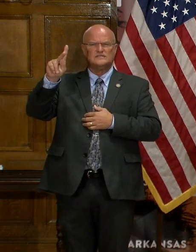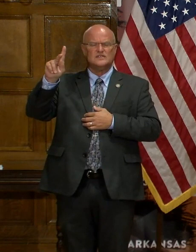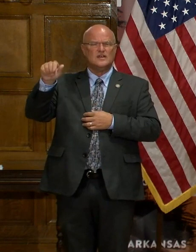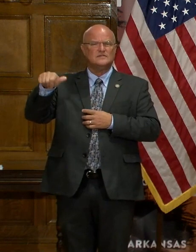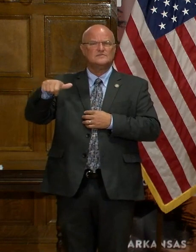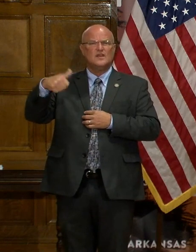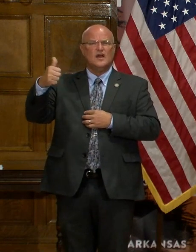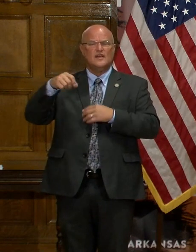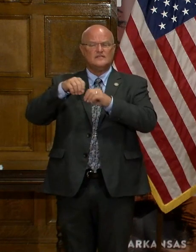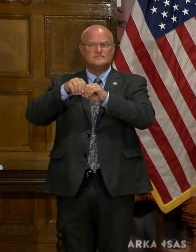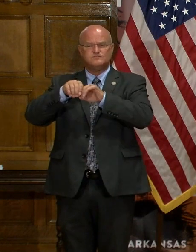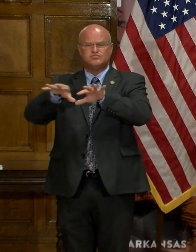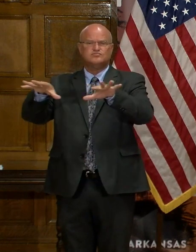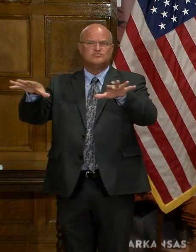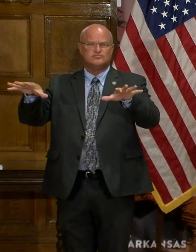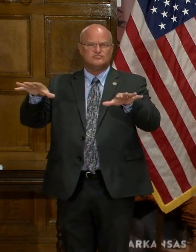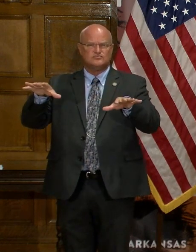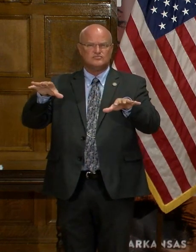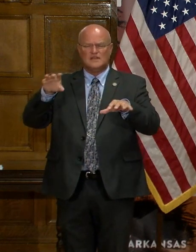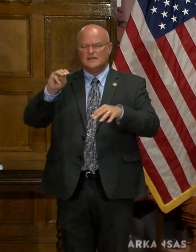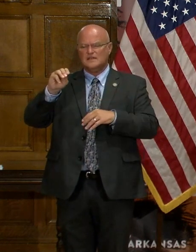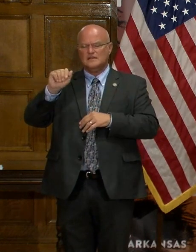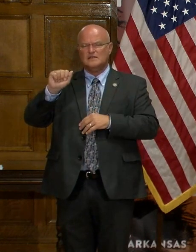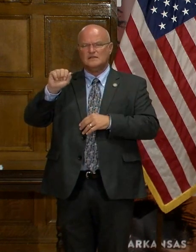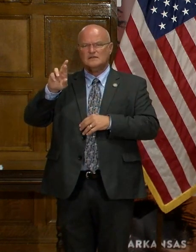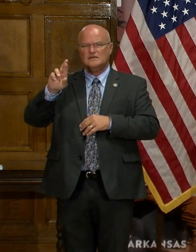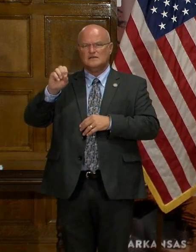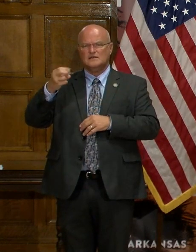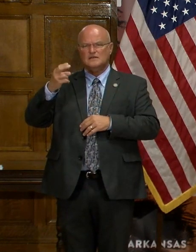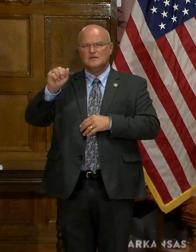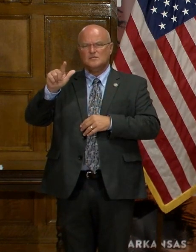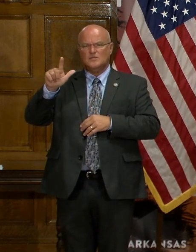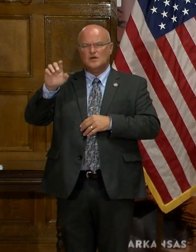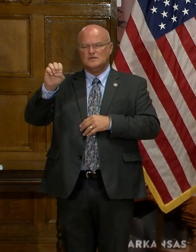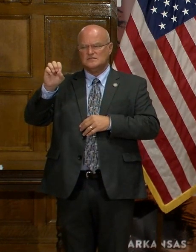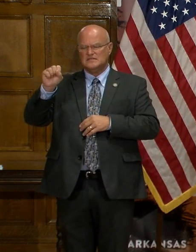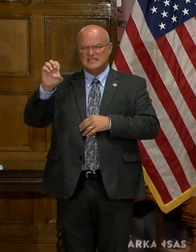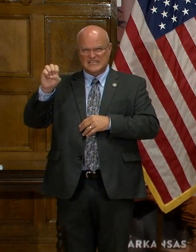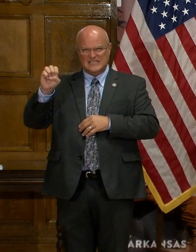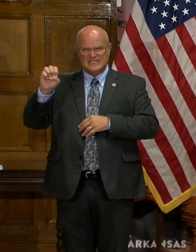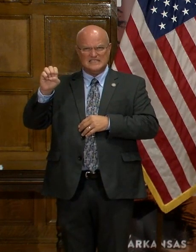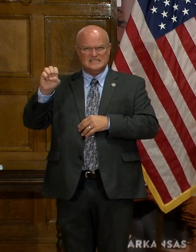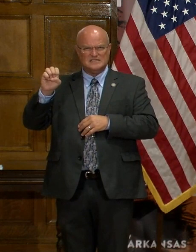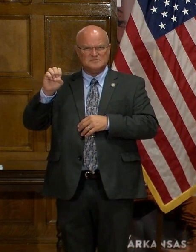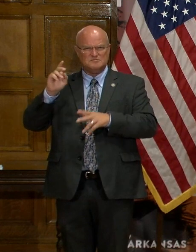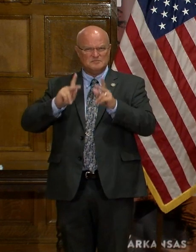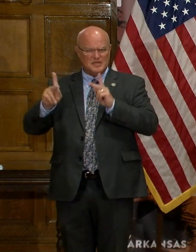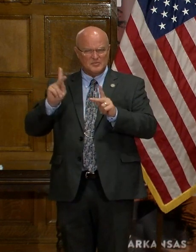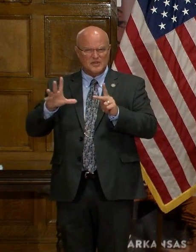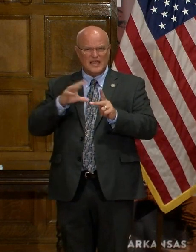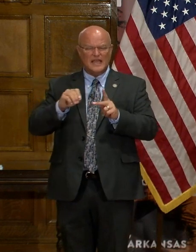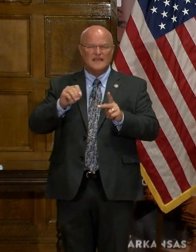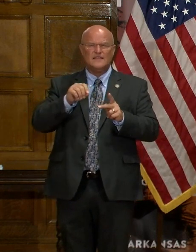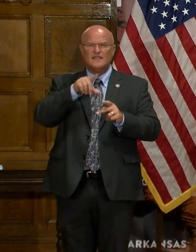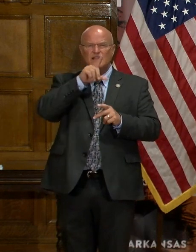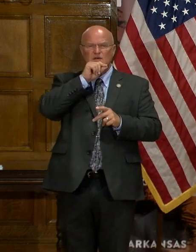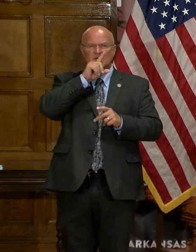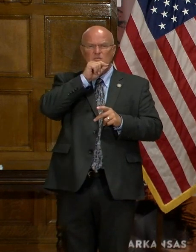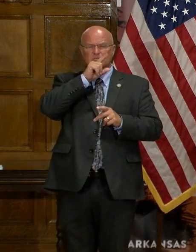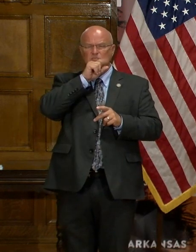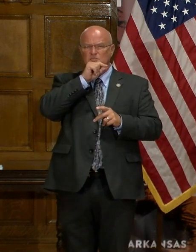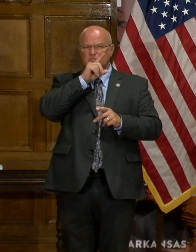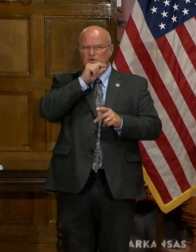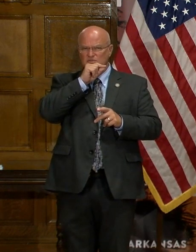outbreaks in the Marshallese population and the poultry industry, we really got in there and